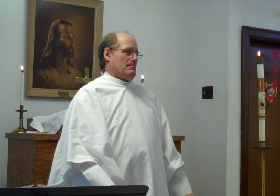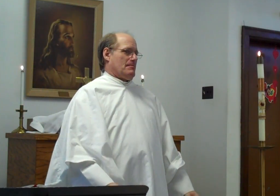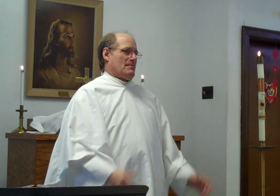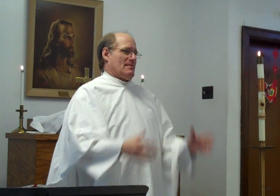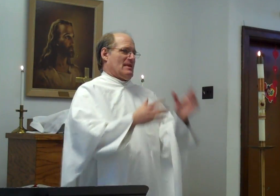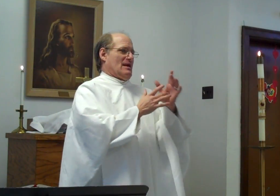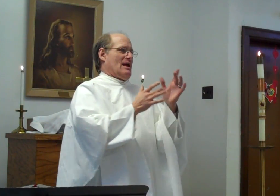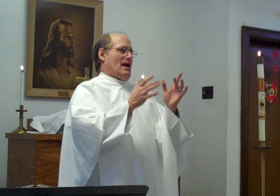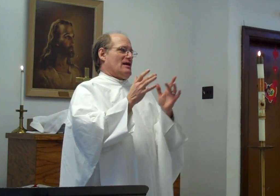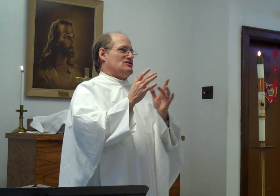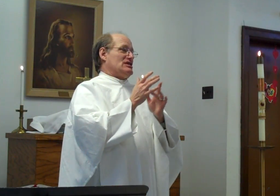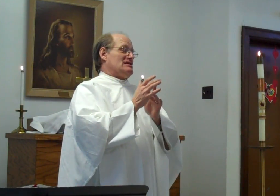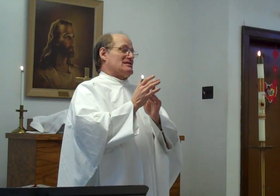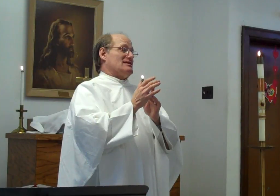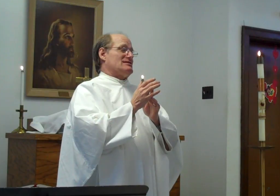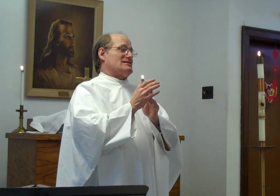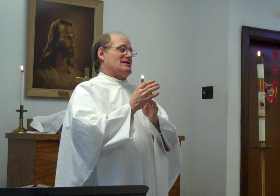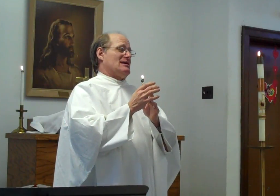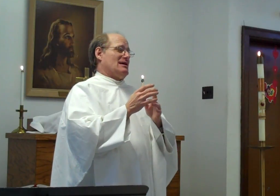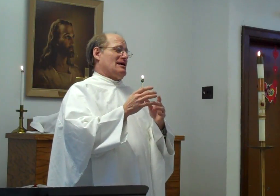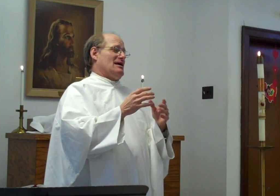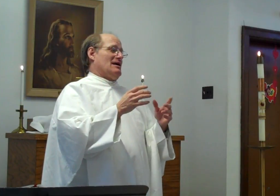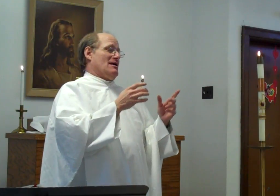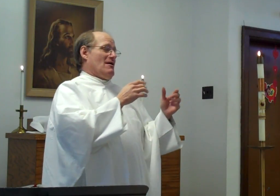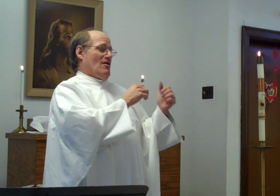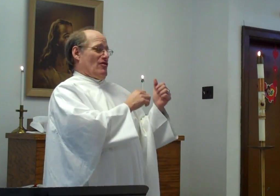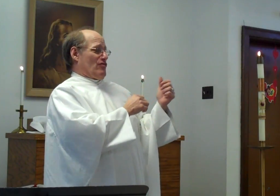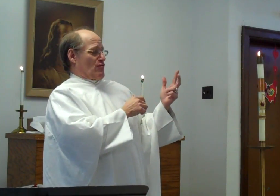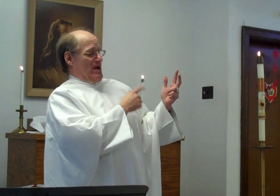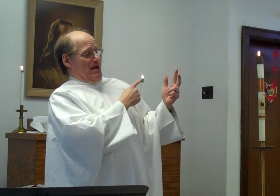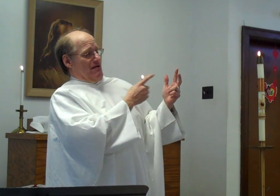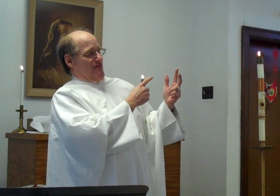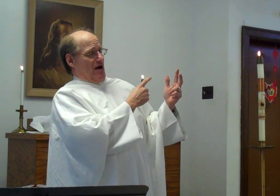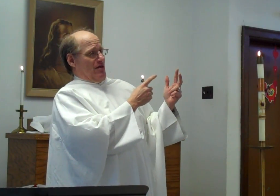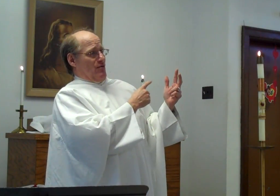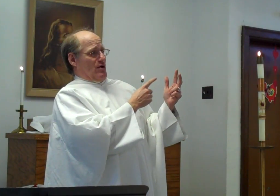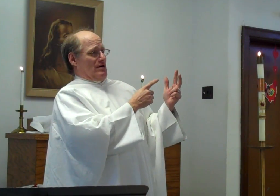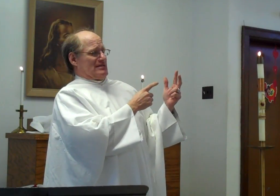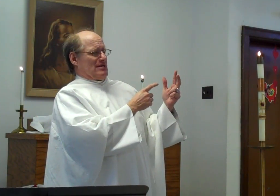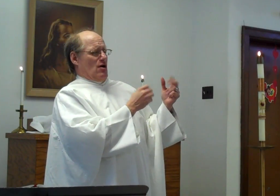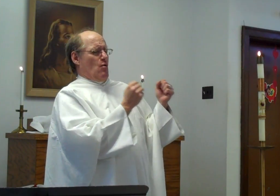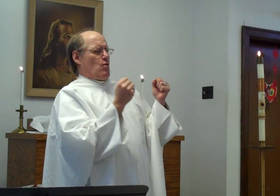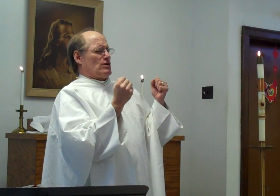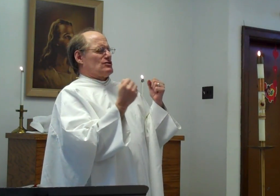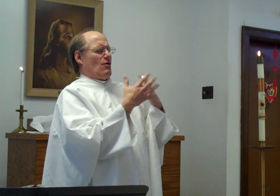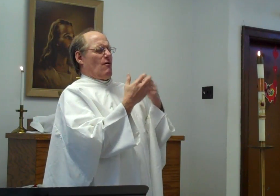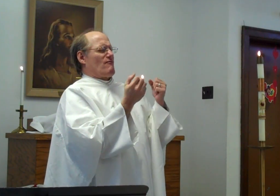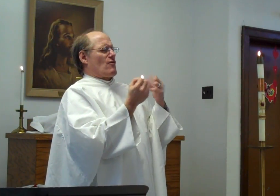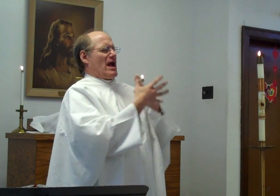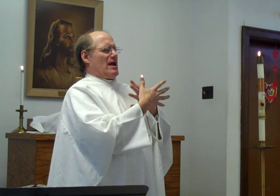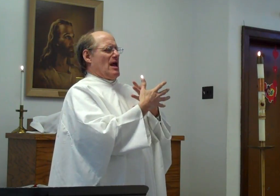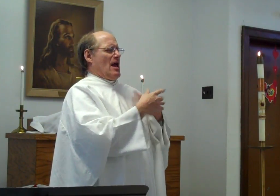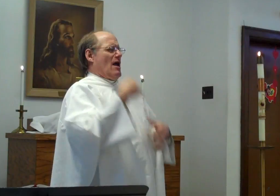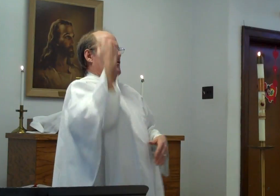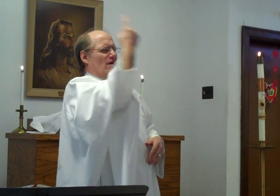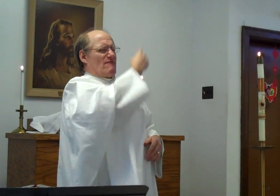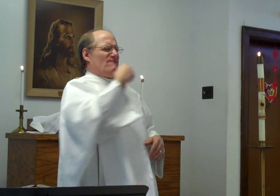And Jesus, three followers were so afraid, their